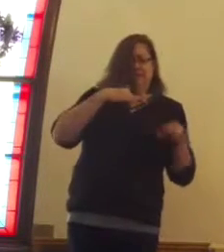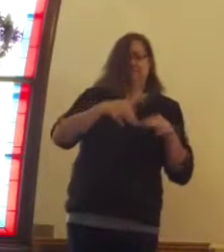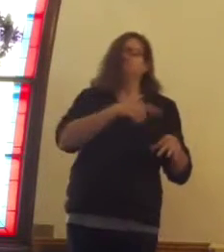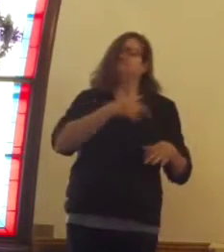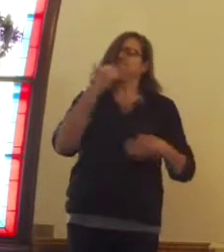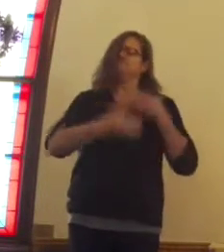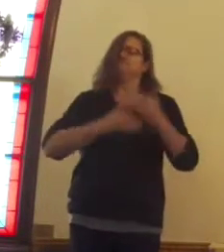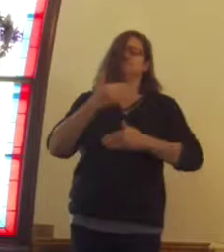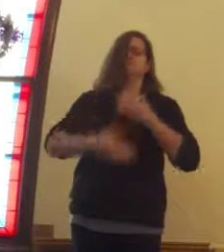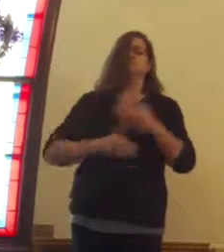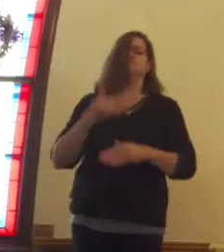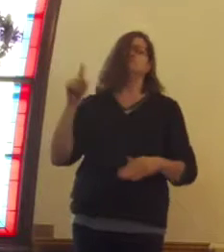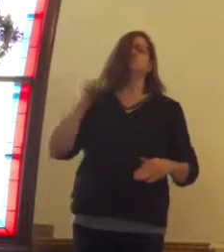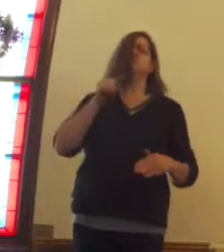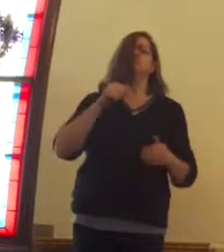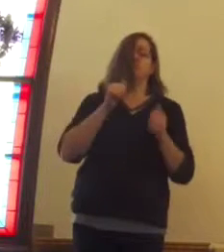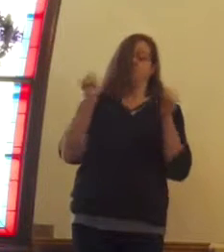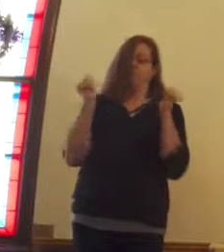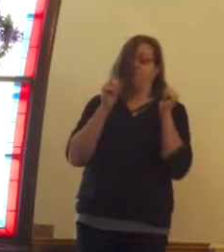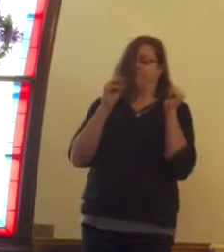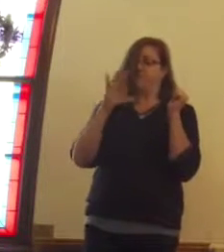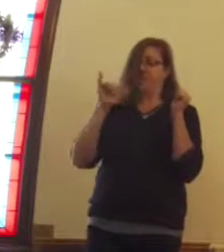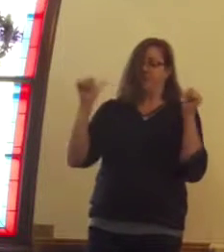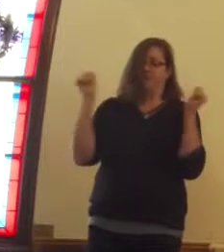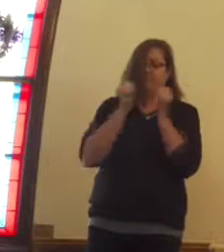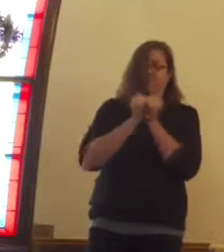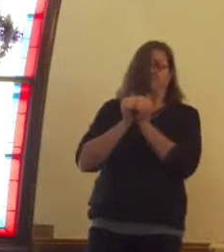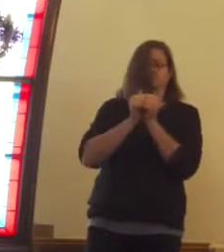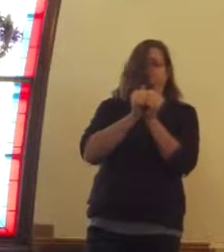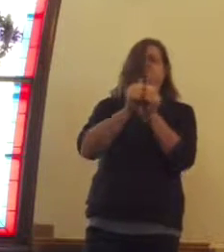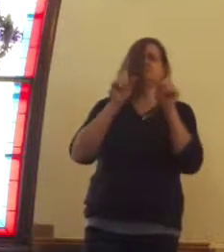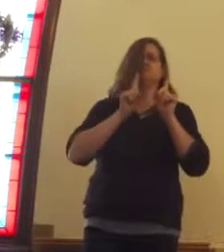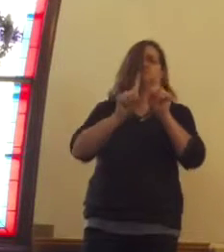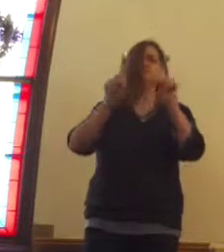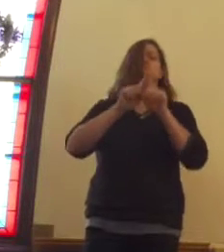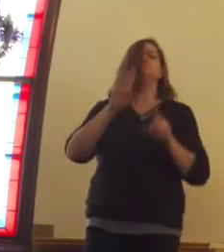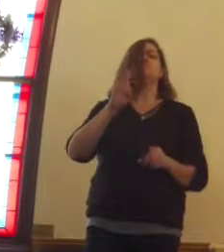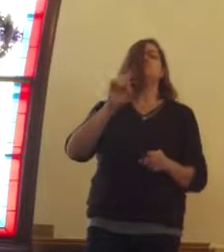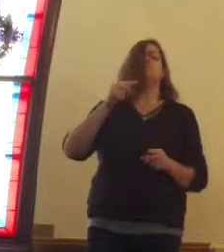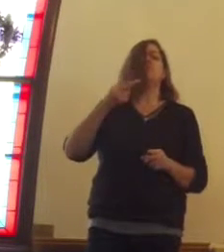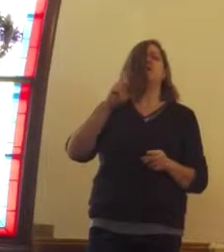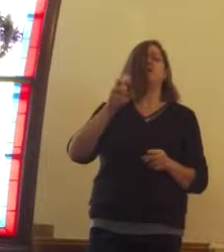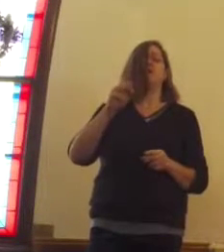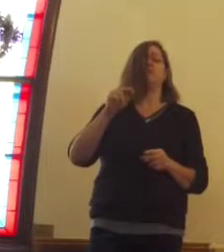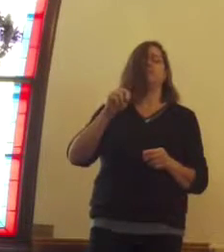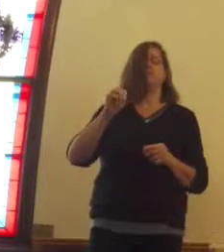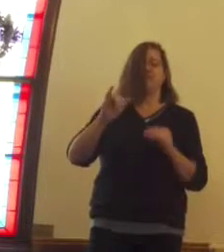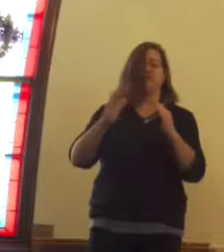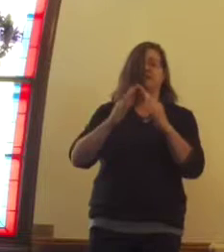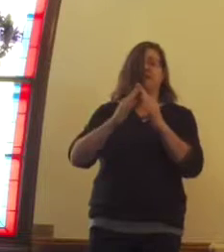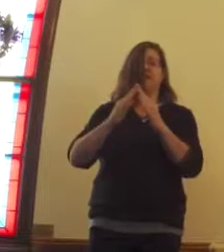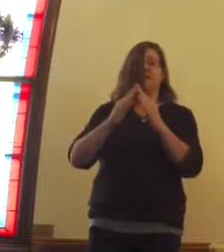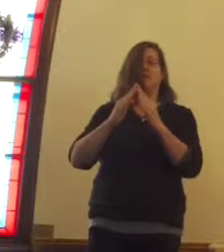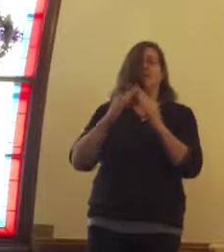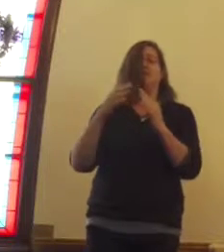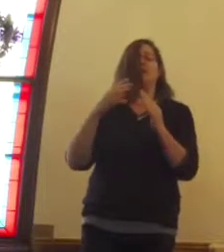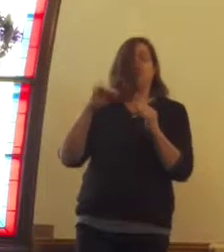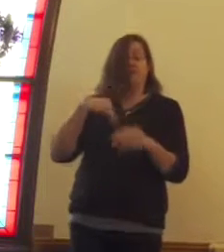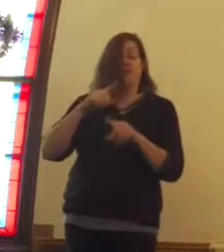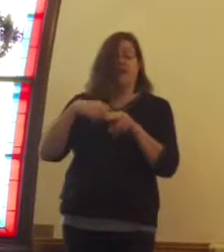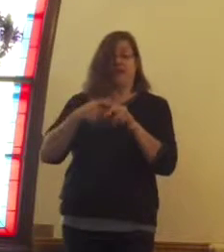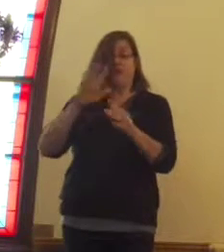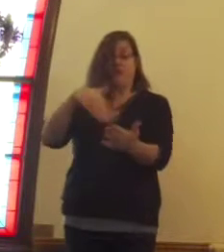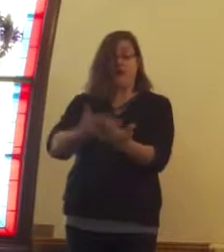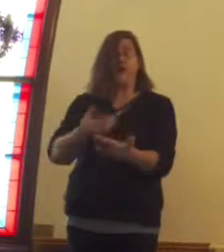taking his now wife, Mary, to Bethlehem, where this child is to be born and called Emmanuel.